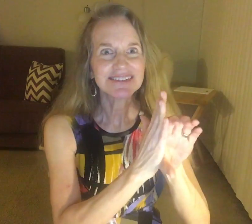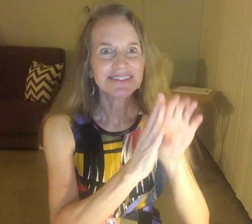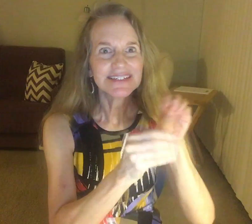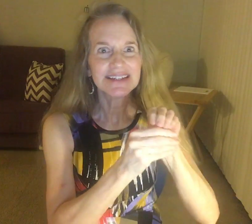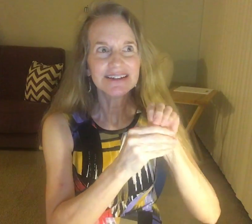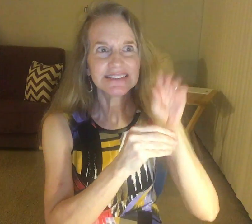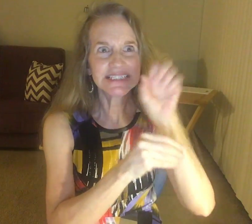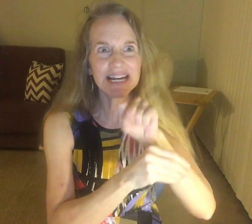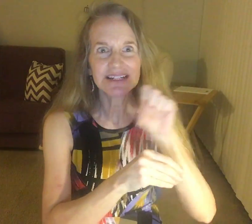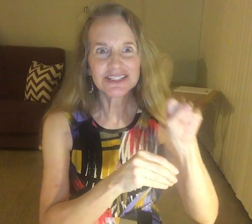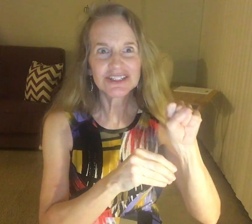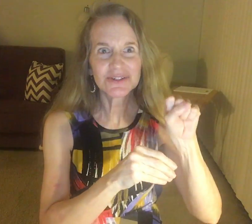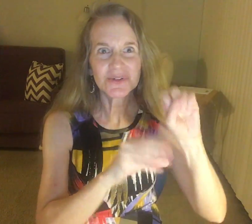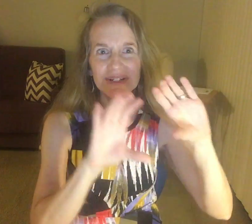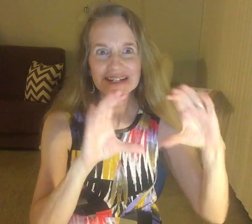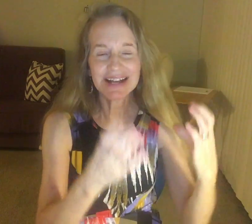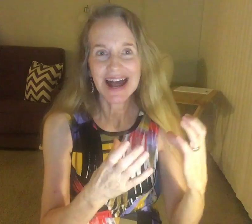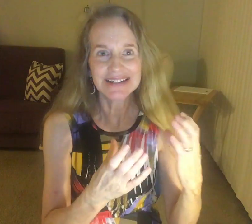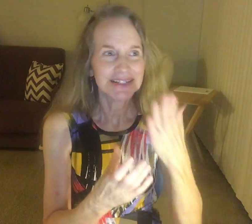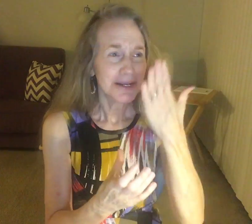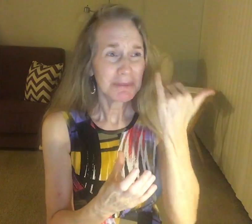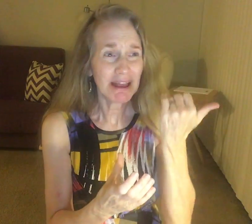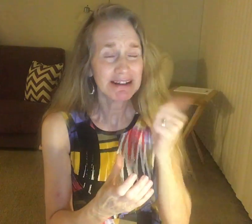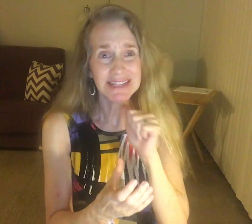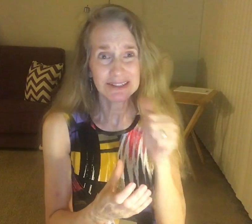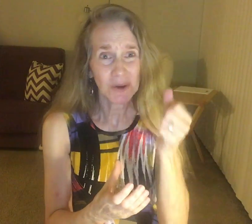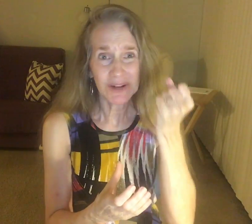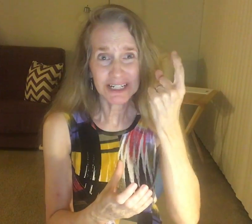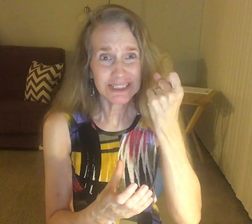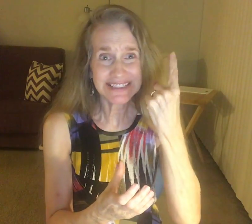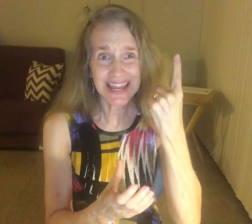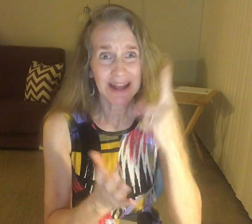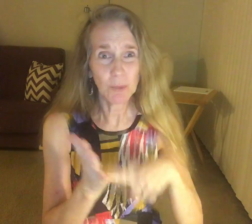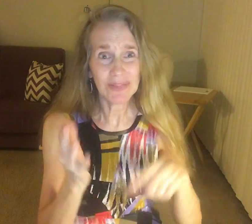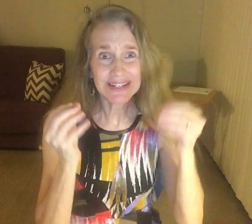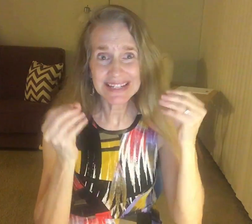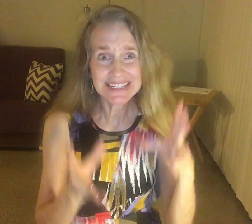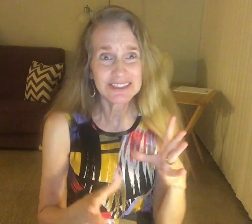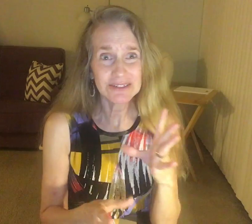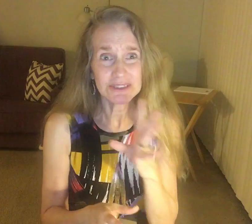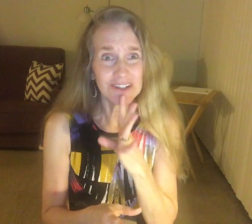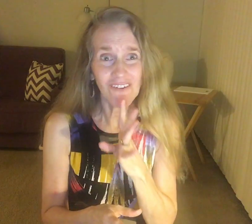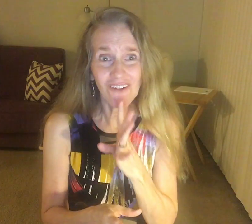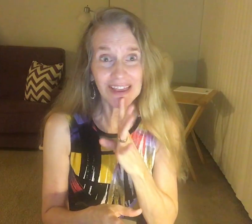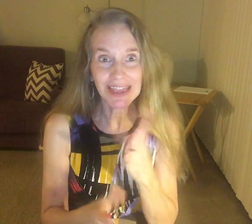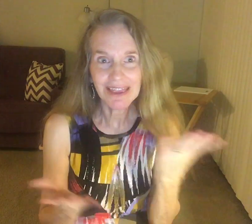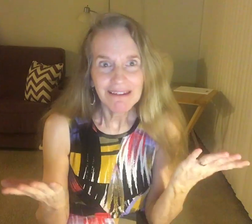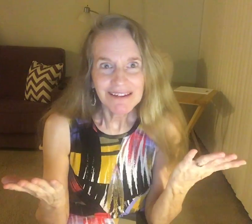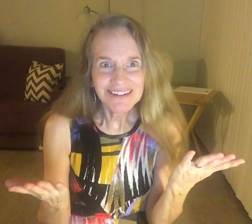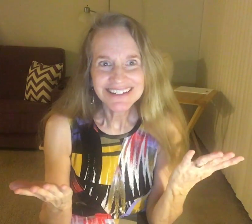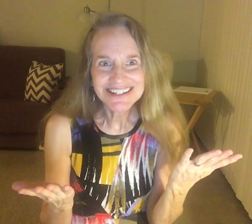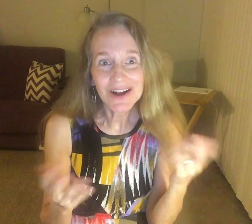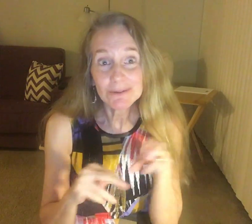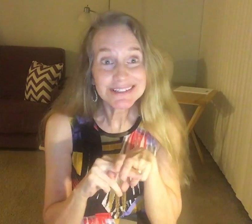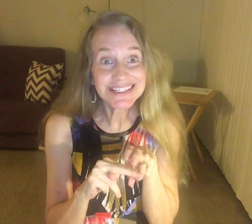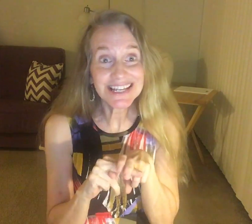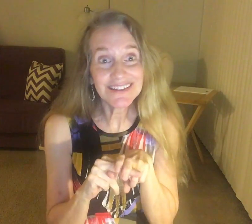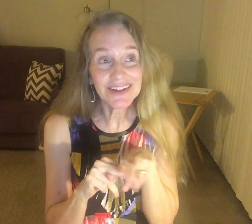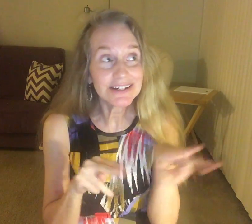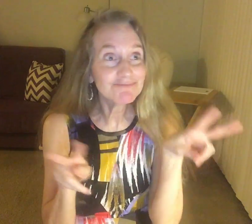You see the pictures. Because I don't understand what the teacher was talking. You know. Sitting there.